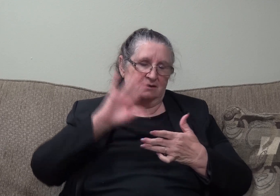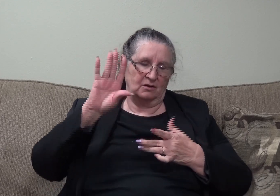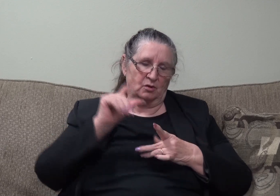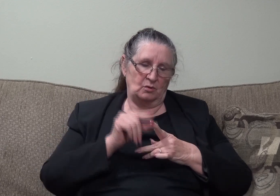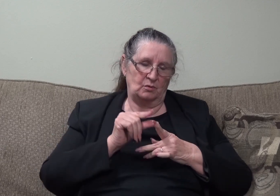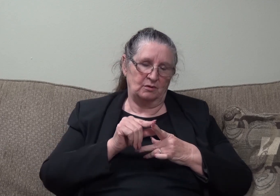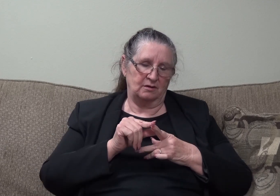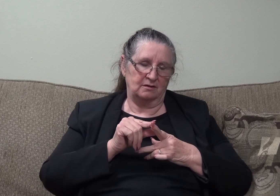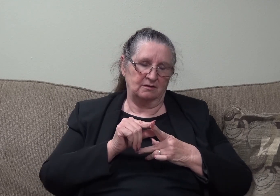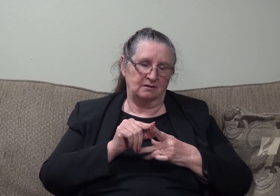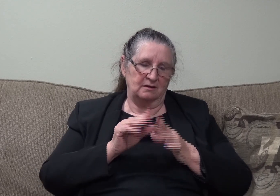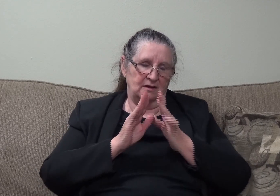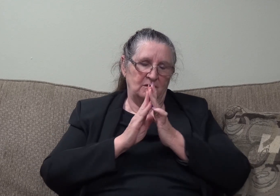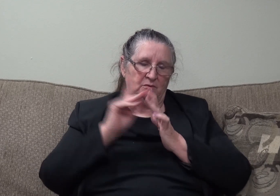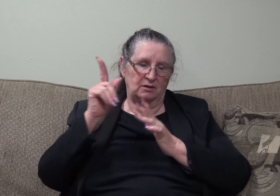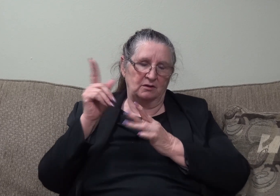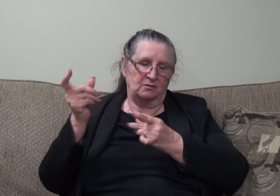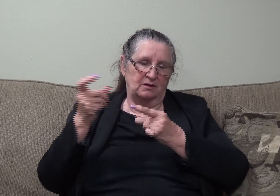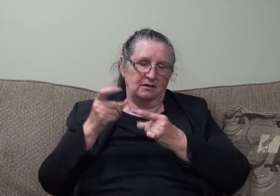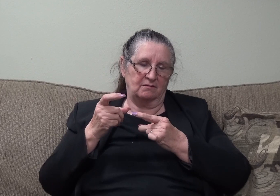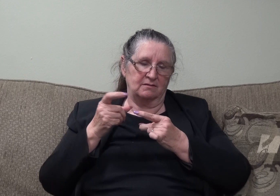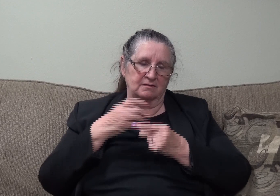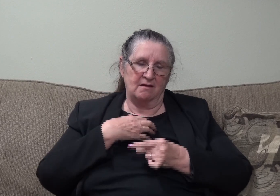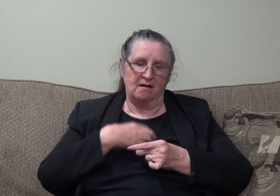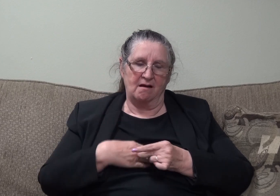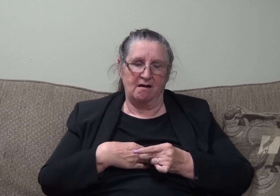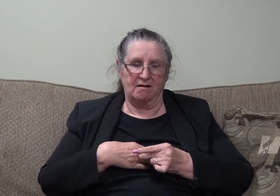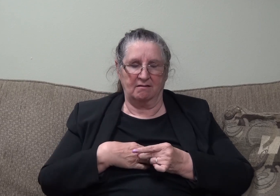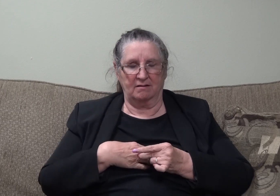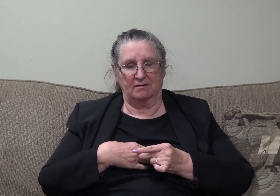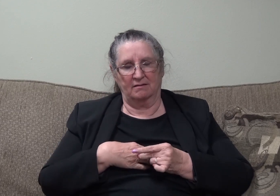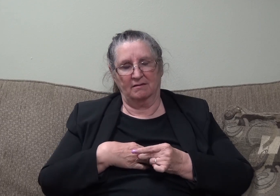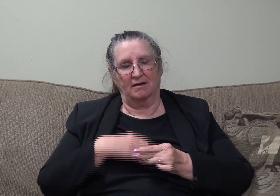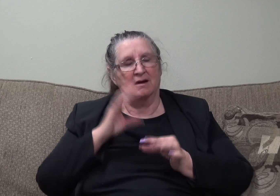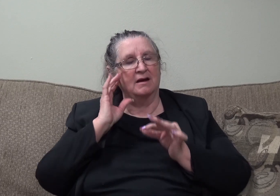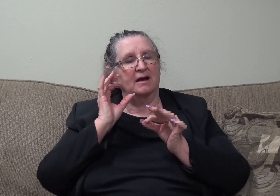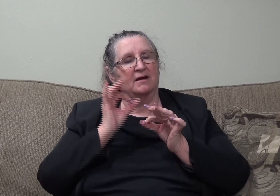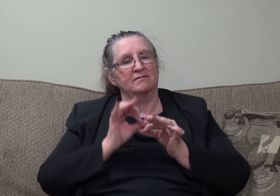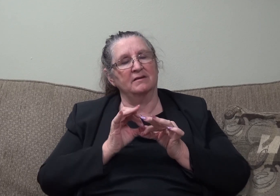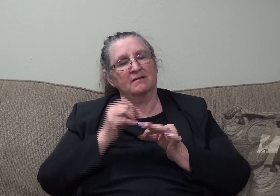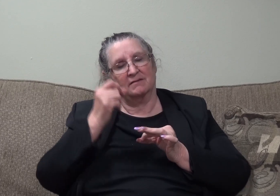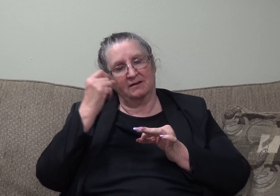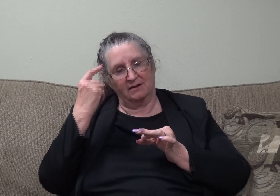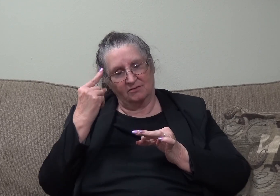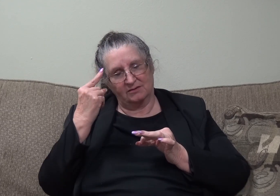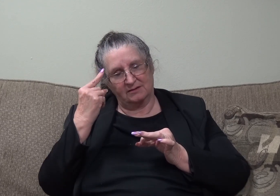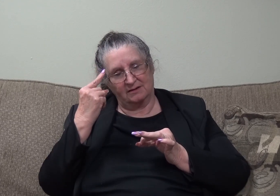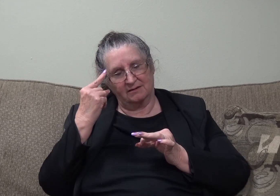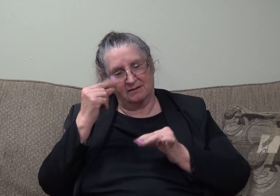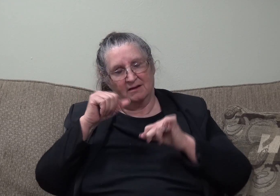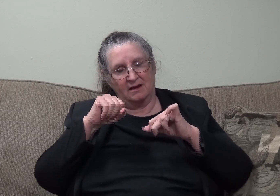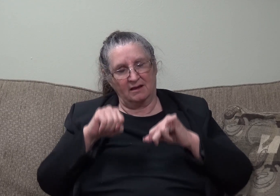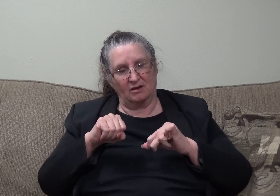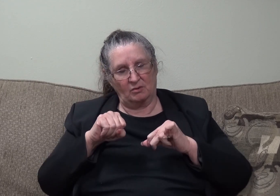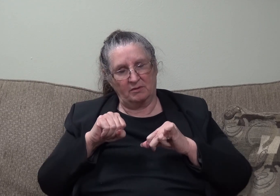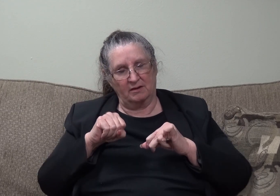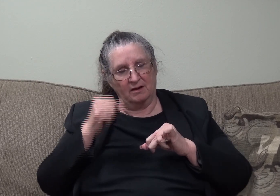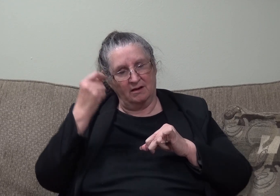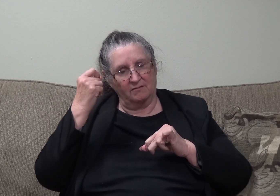Lord. I just pray that you will give us hunger and faith and understanding and capabilities for us to conquer